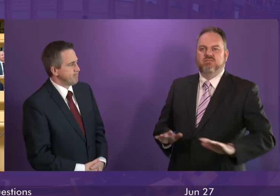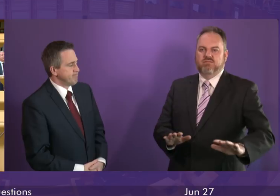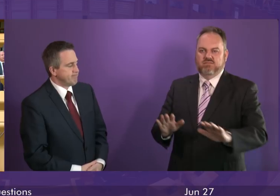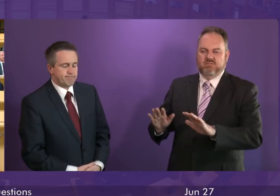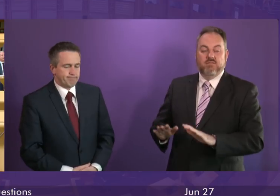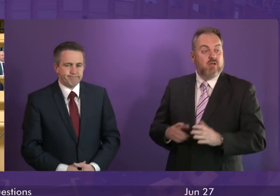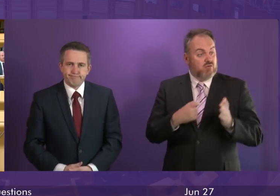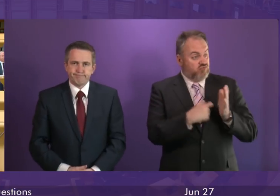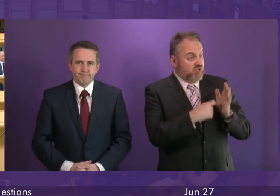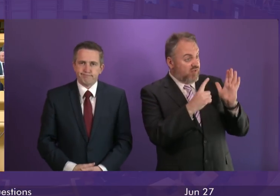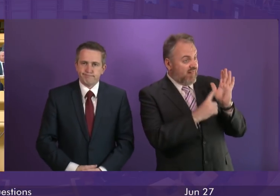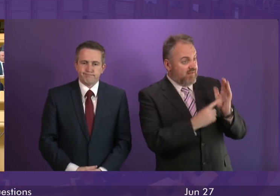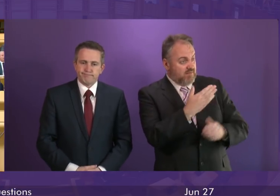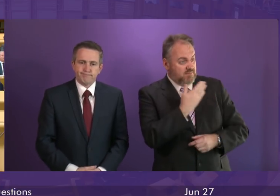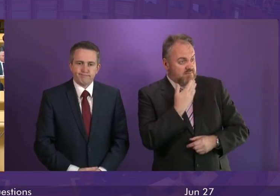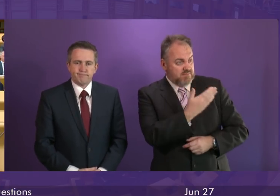Richard Leonard.